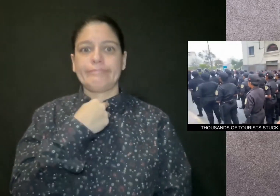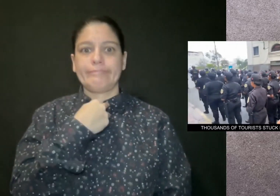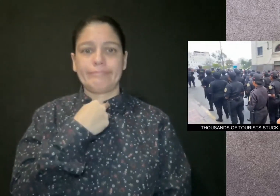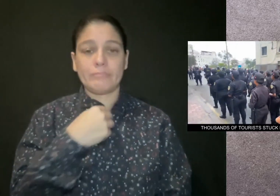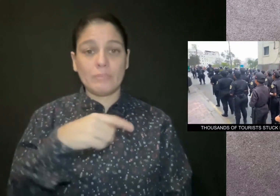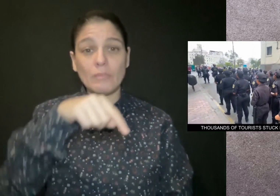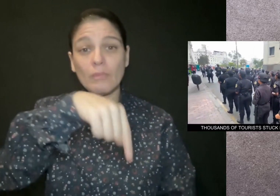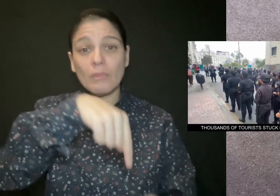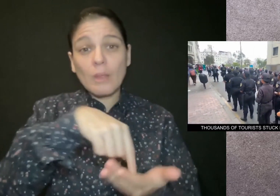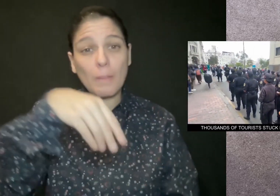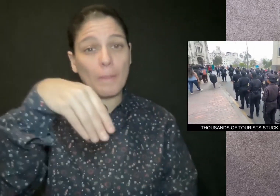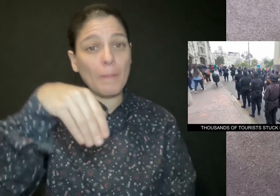the state of emergency.